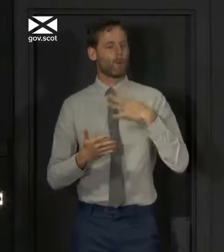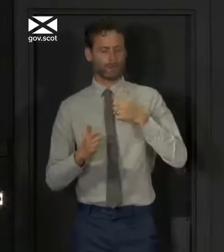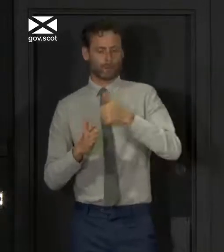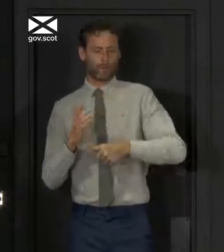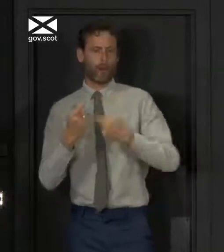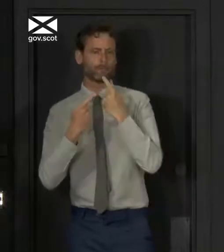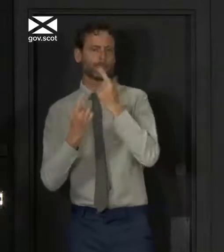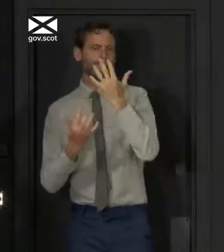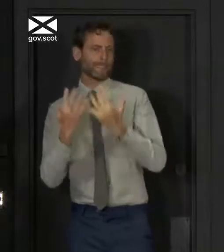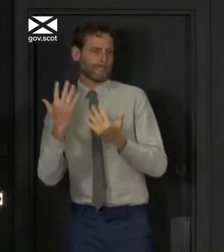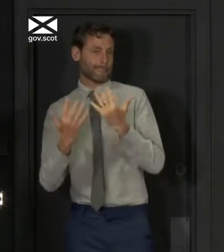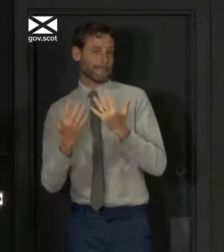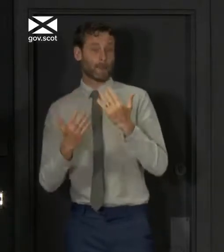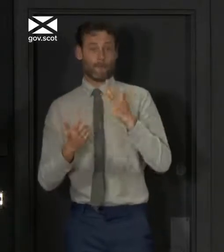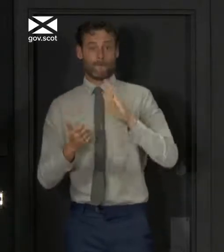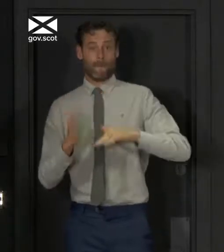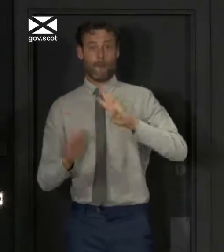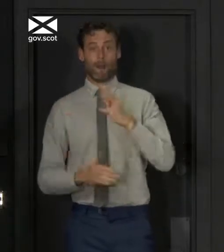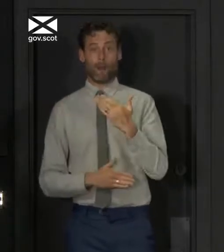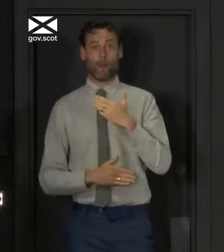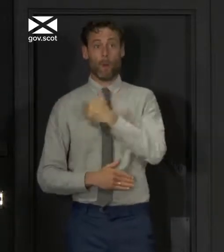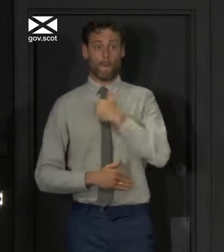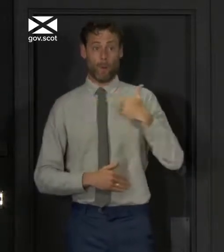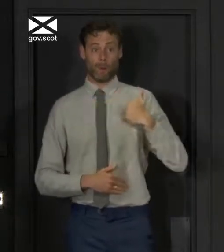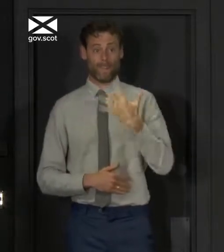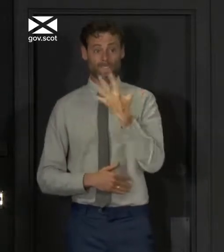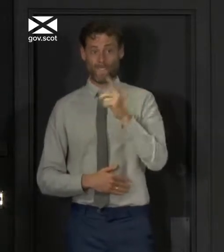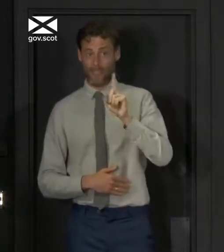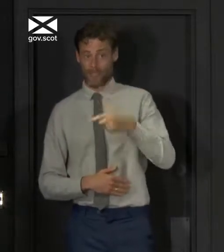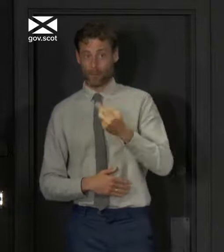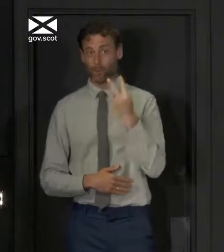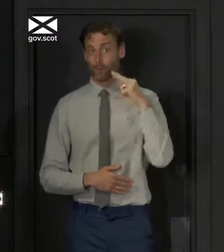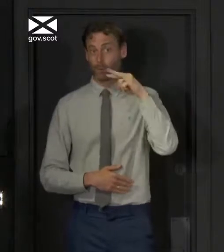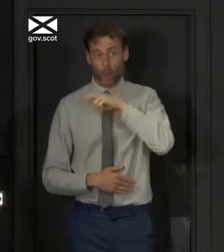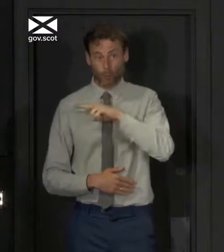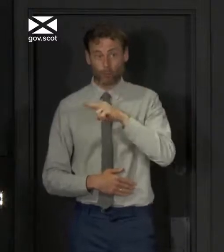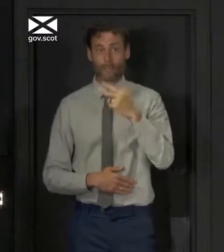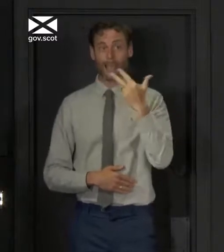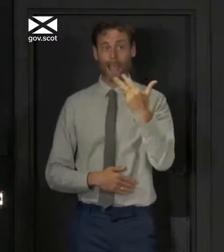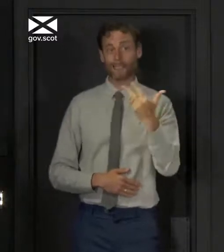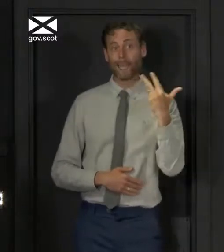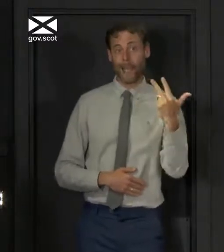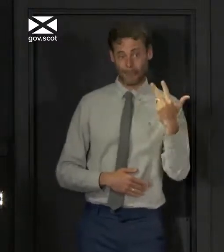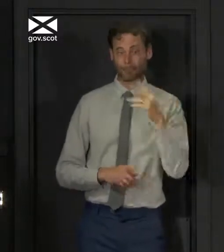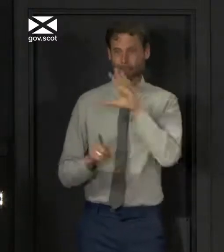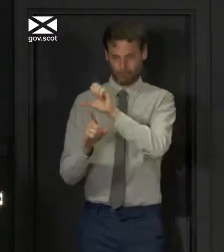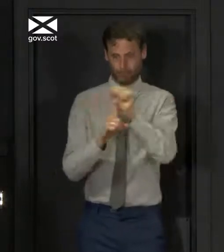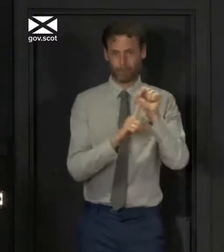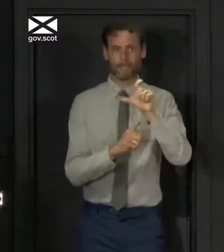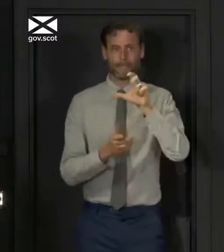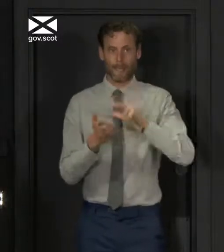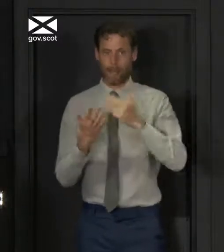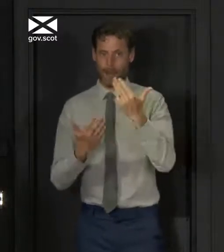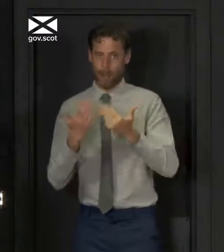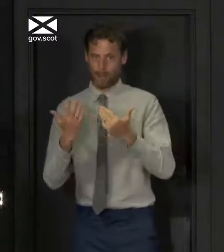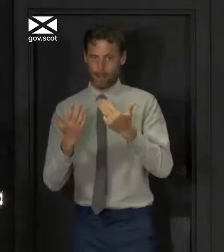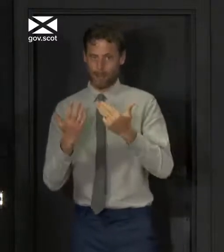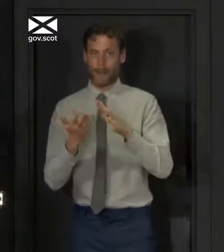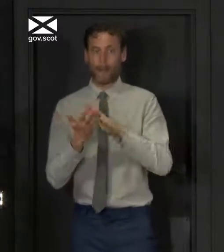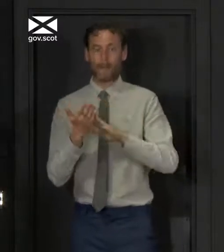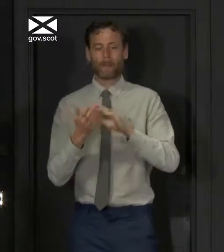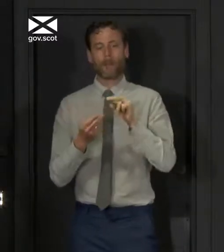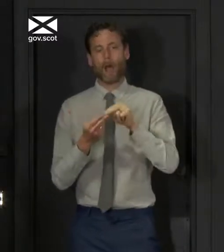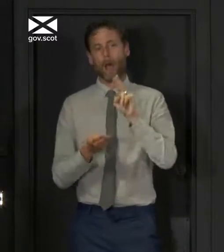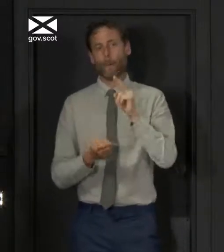As at nine o'clock this morning, there have been 15,288 positive cases confirmed. That is an